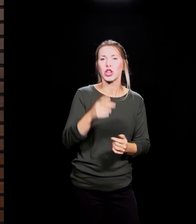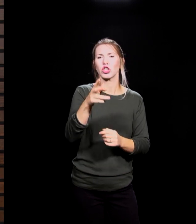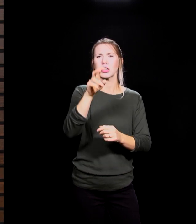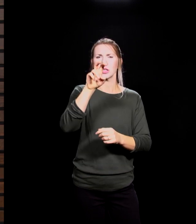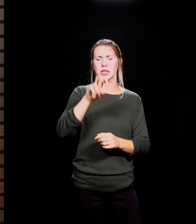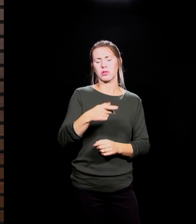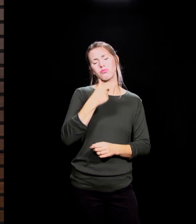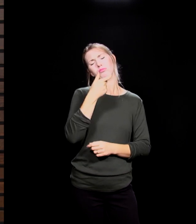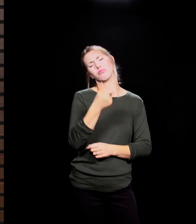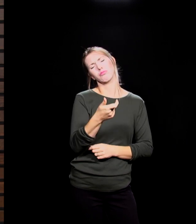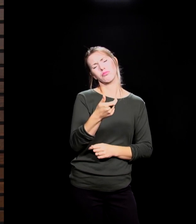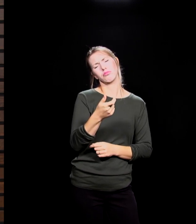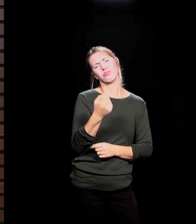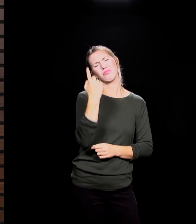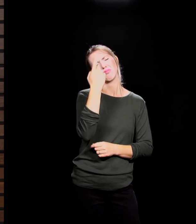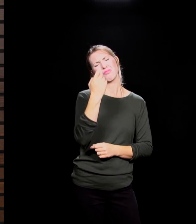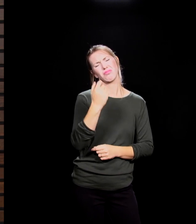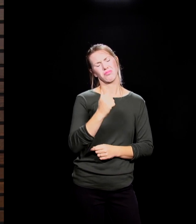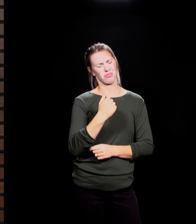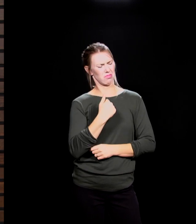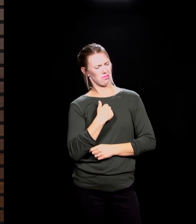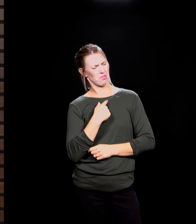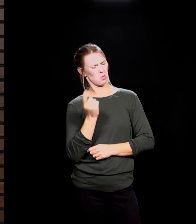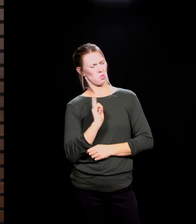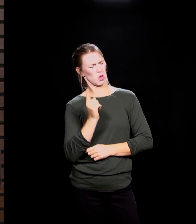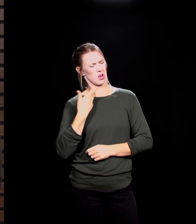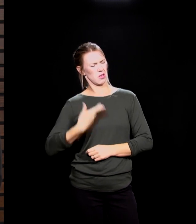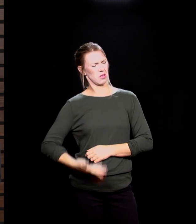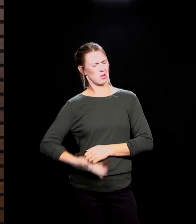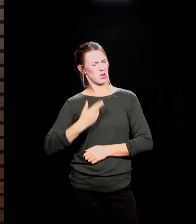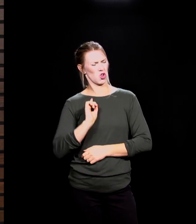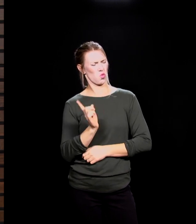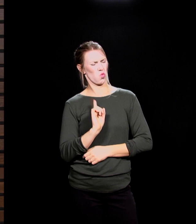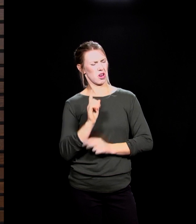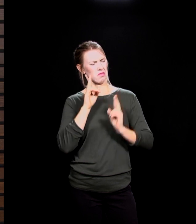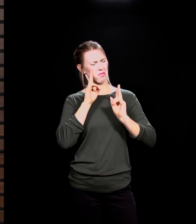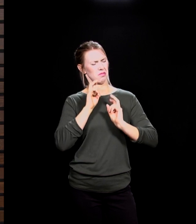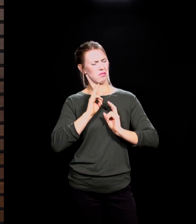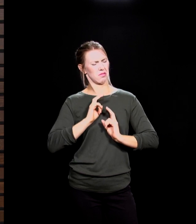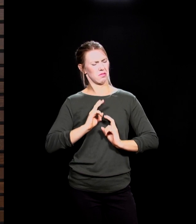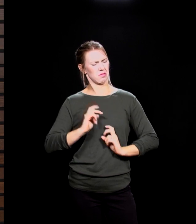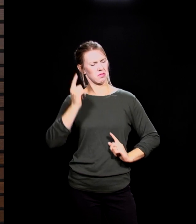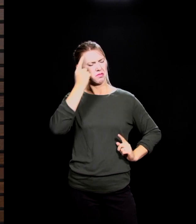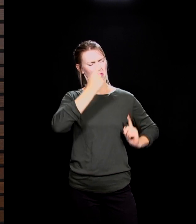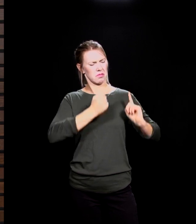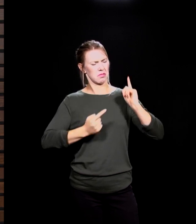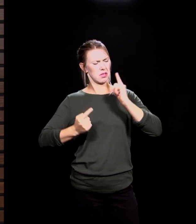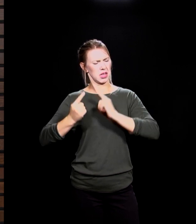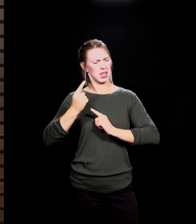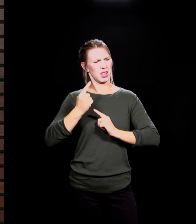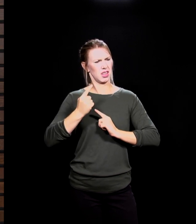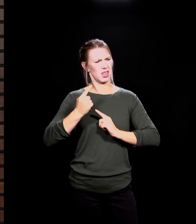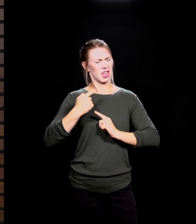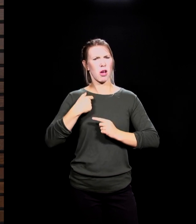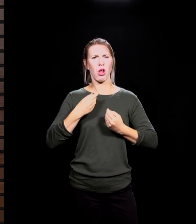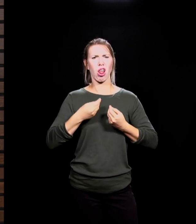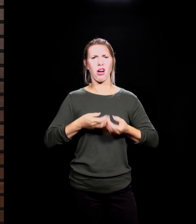that's asked of us, where are you? What's revealed is that we're lost today. As you've heard this